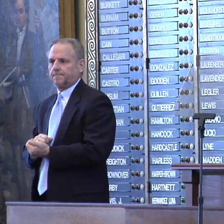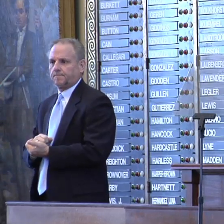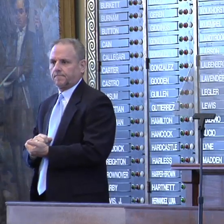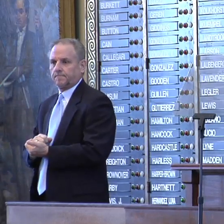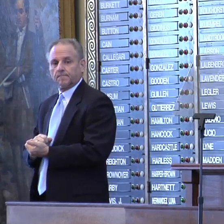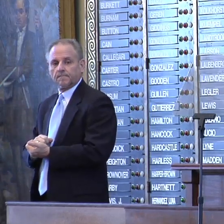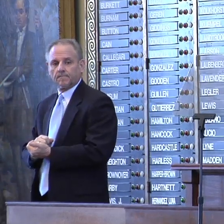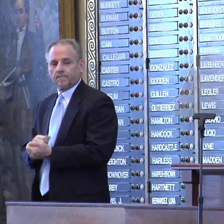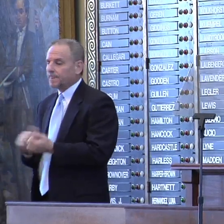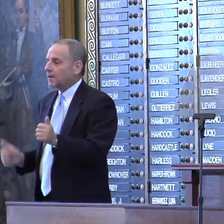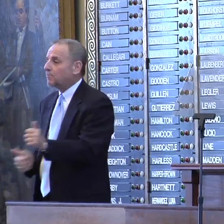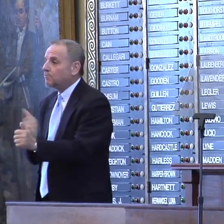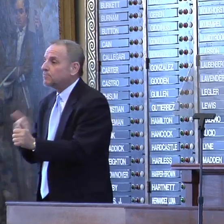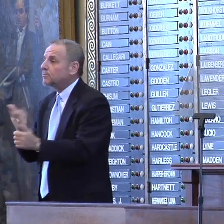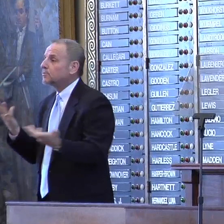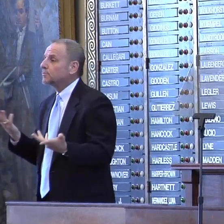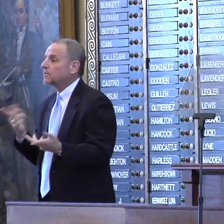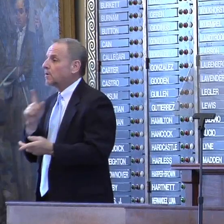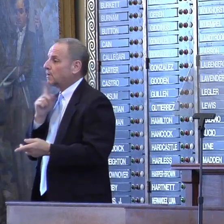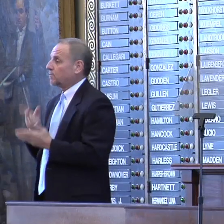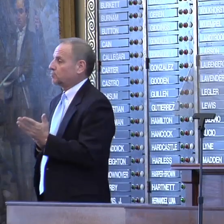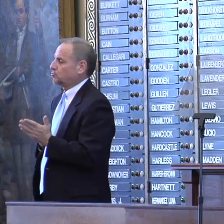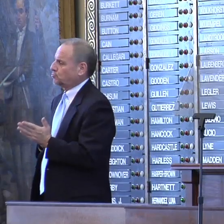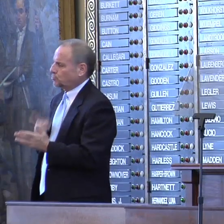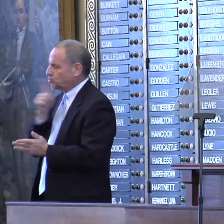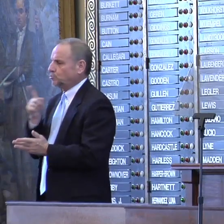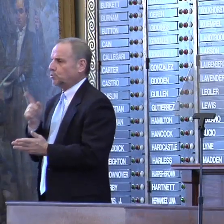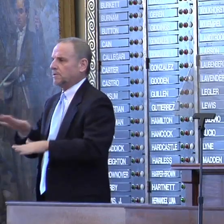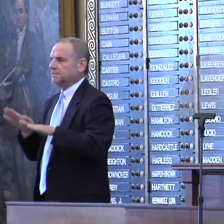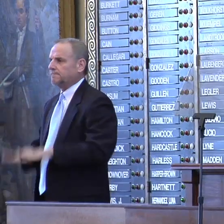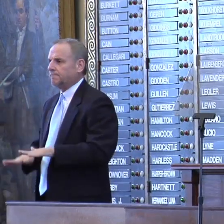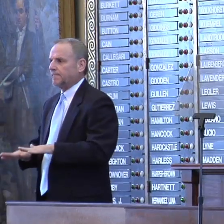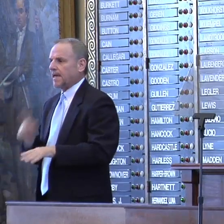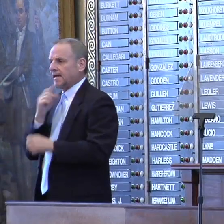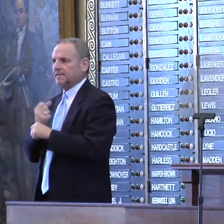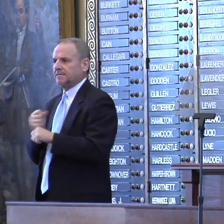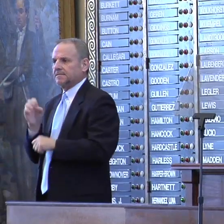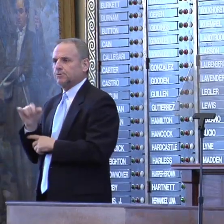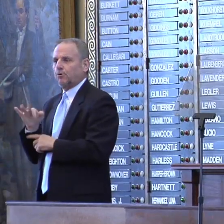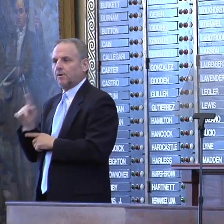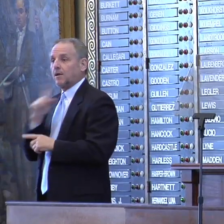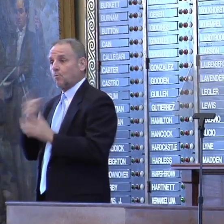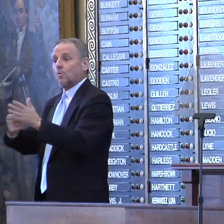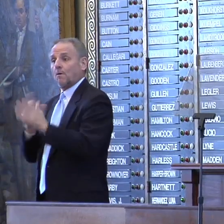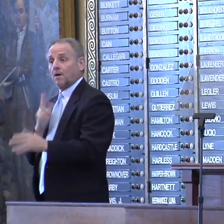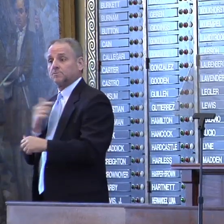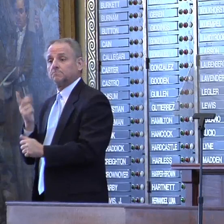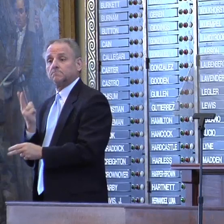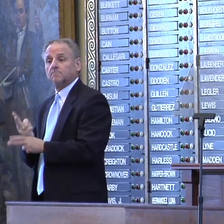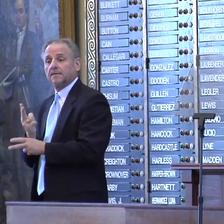See, the pursuit of true stability and security also requires us to maintain